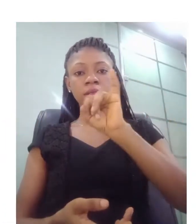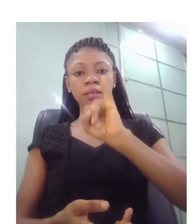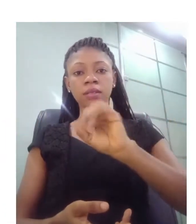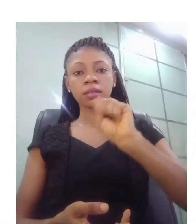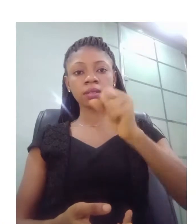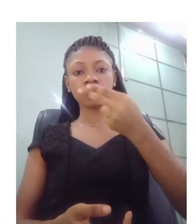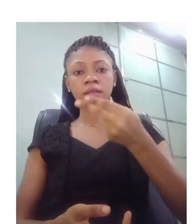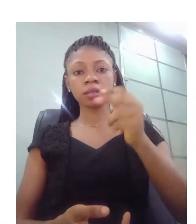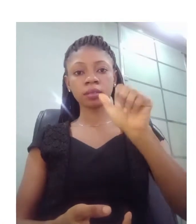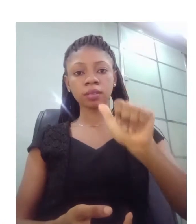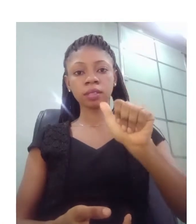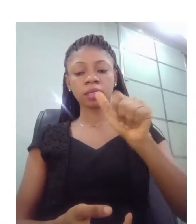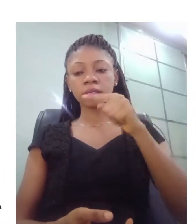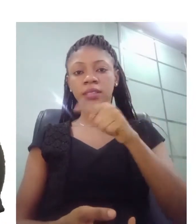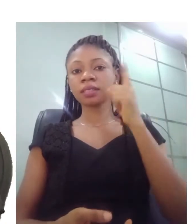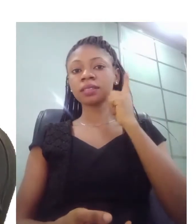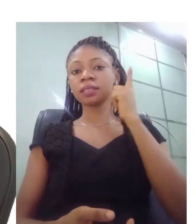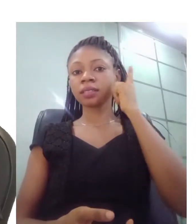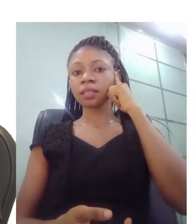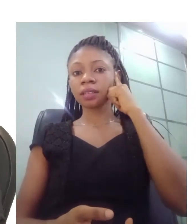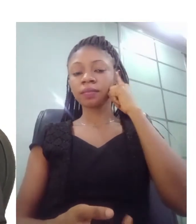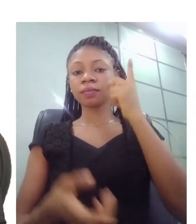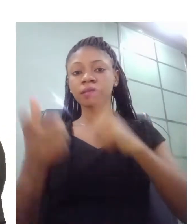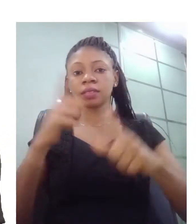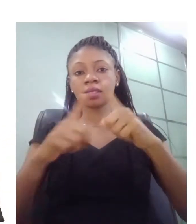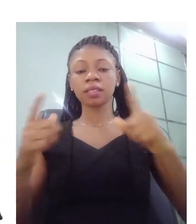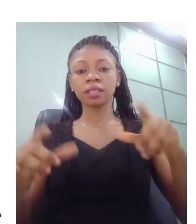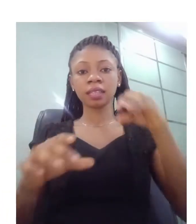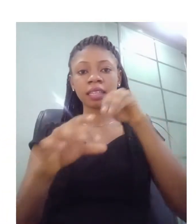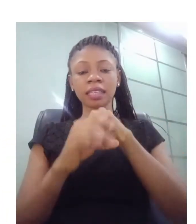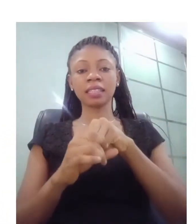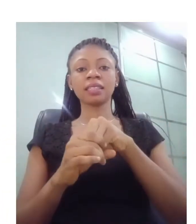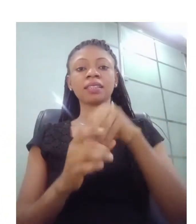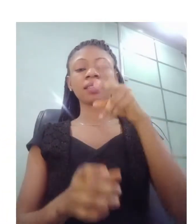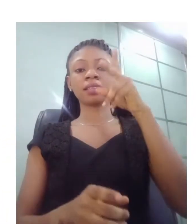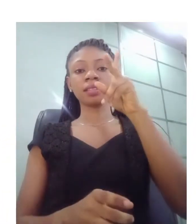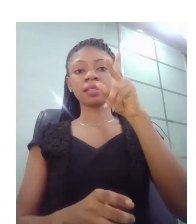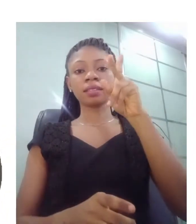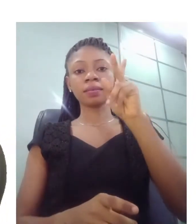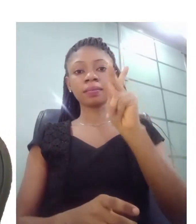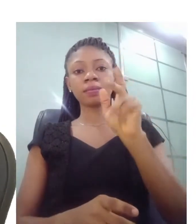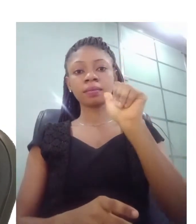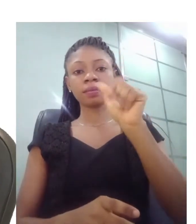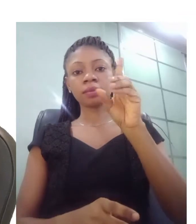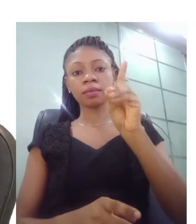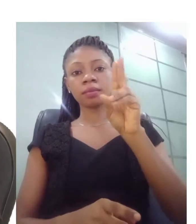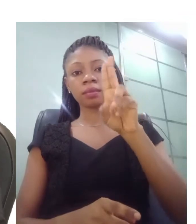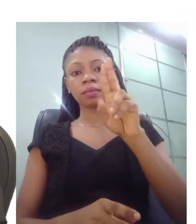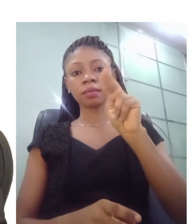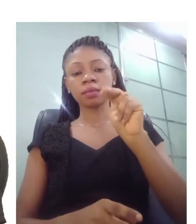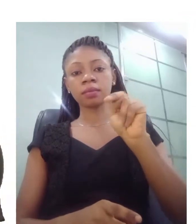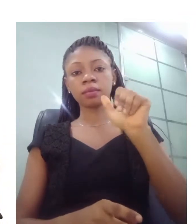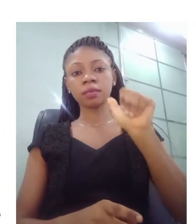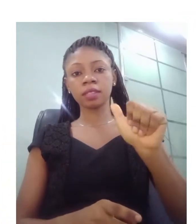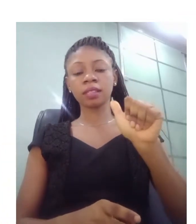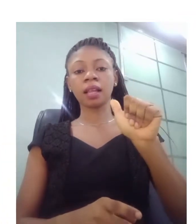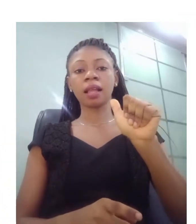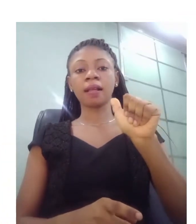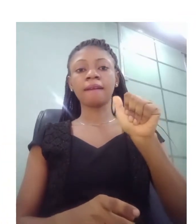deaf community in kaduna in nigeria and mortgage and gary we have been talking about it and since we